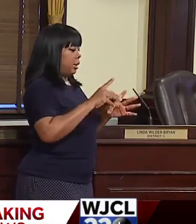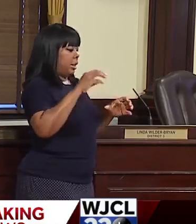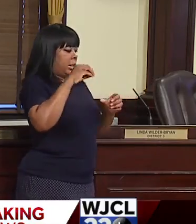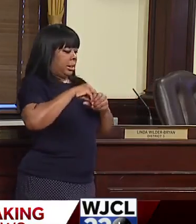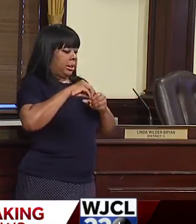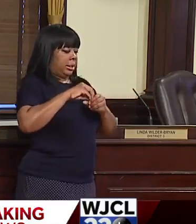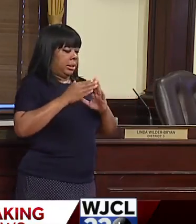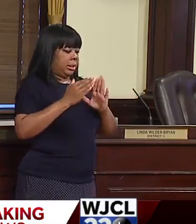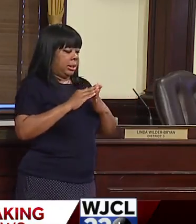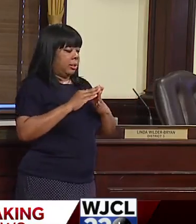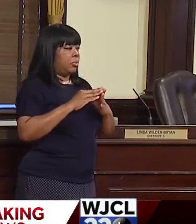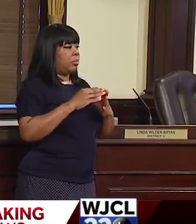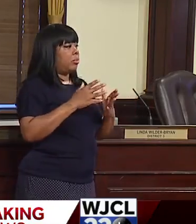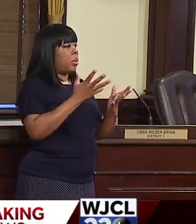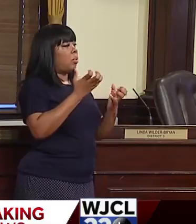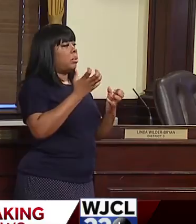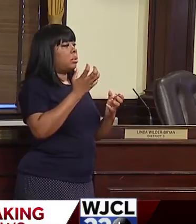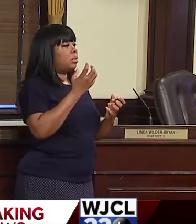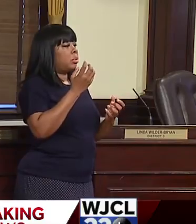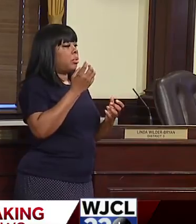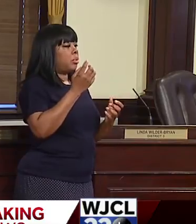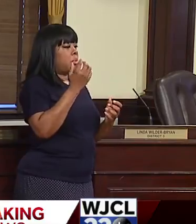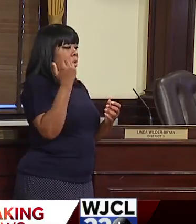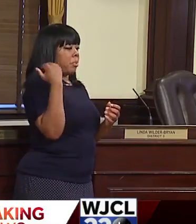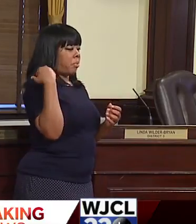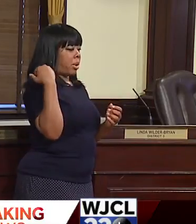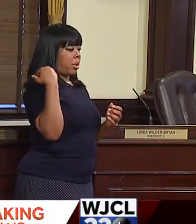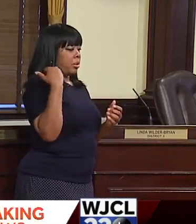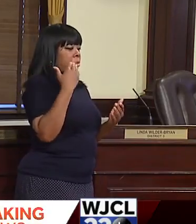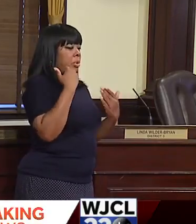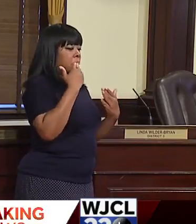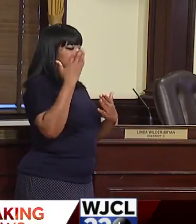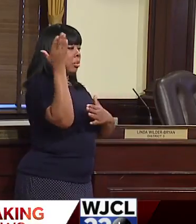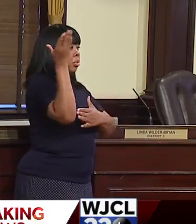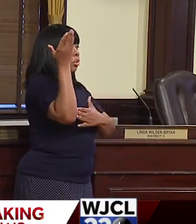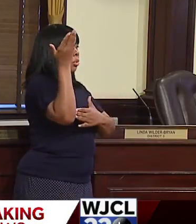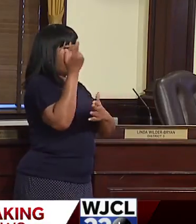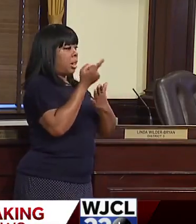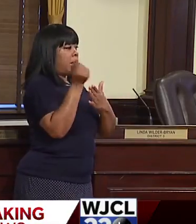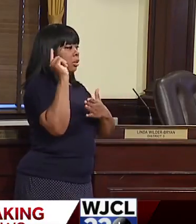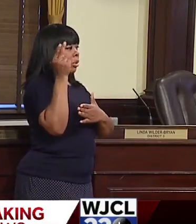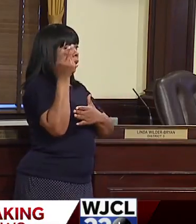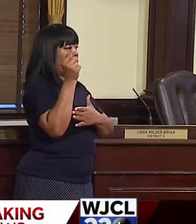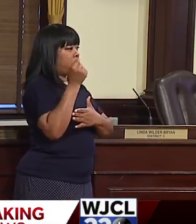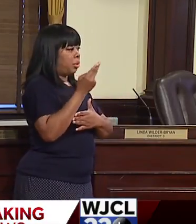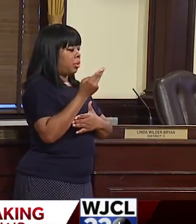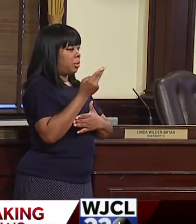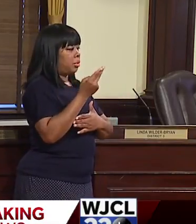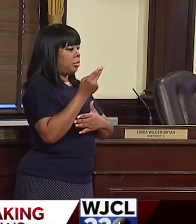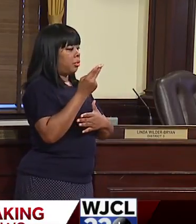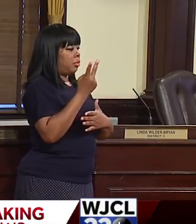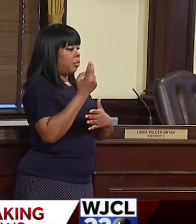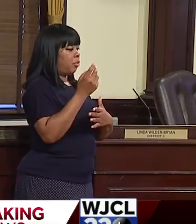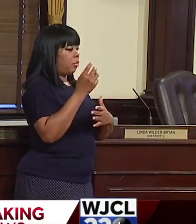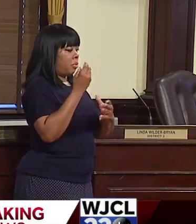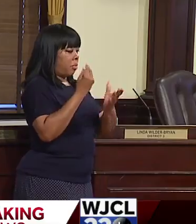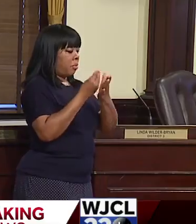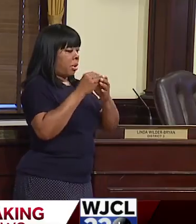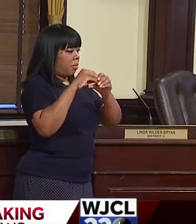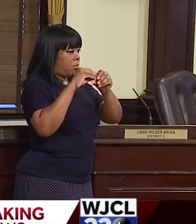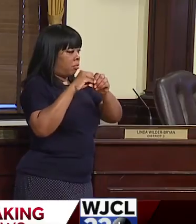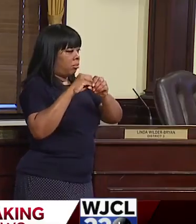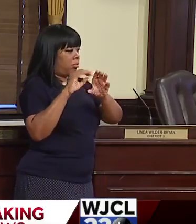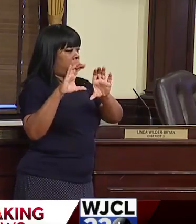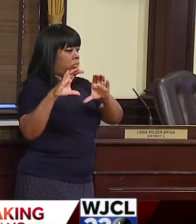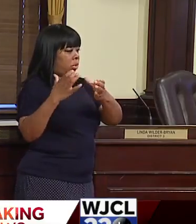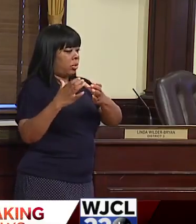again, I refer you to the great presentation last Thursday from our budget team that dealt with